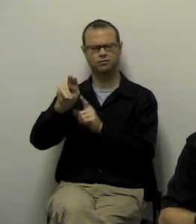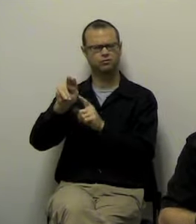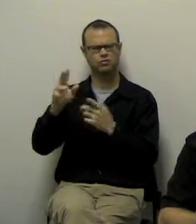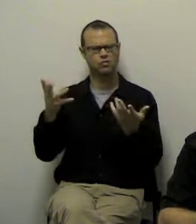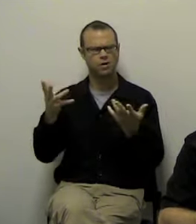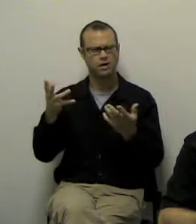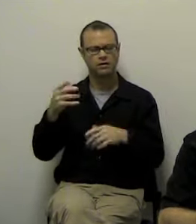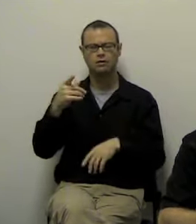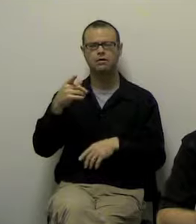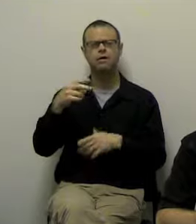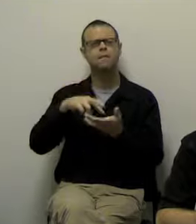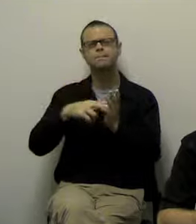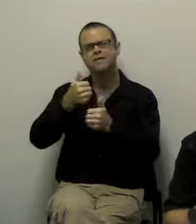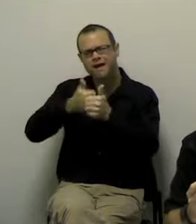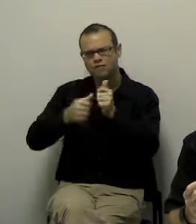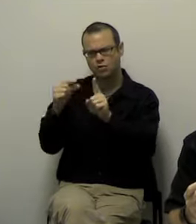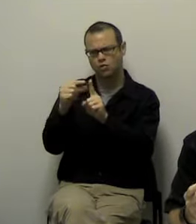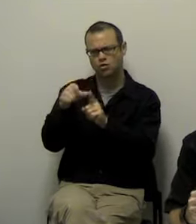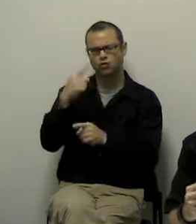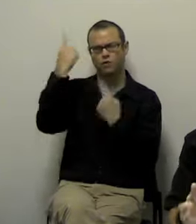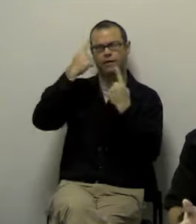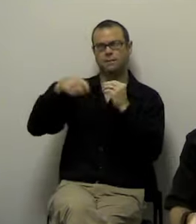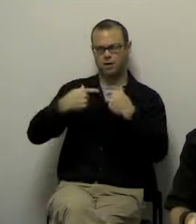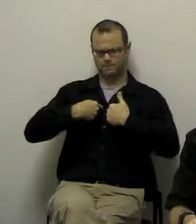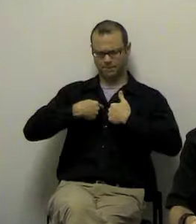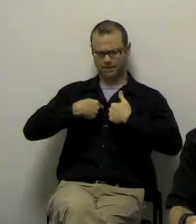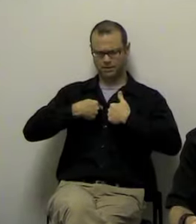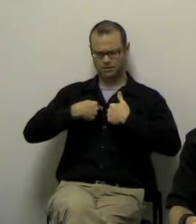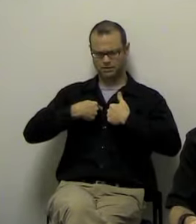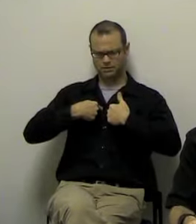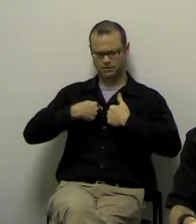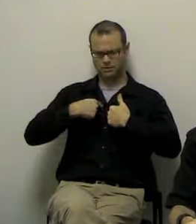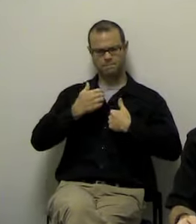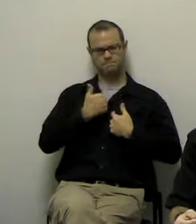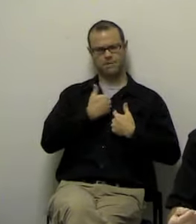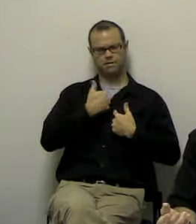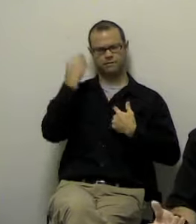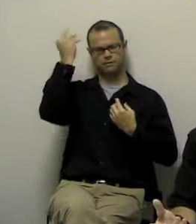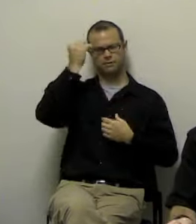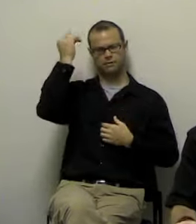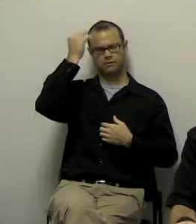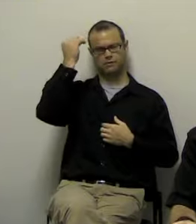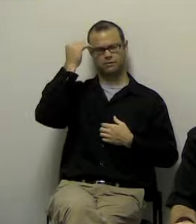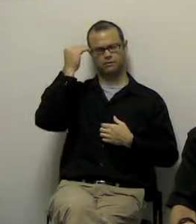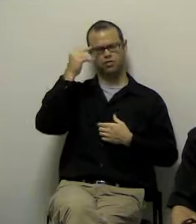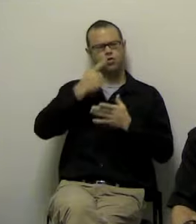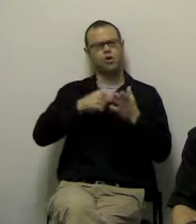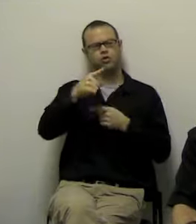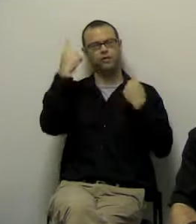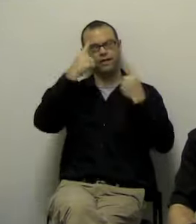you think about yourself, every thought you have, it's your inner dialogue. Some examples of